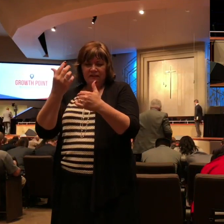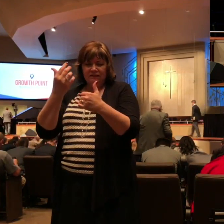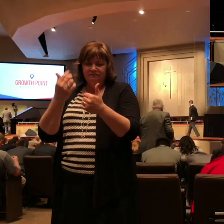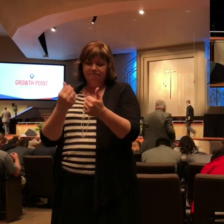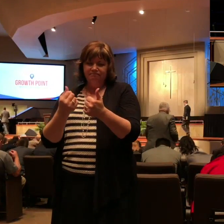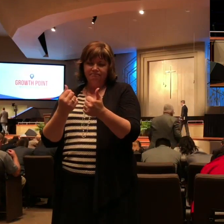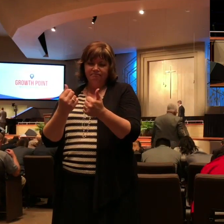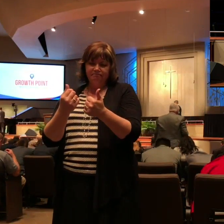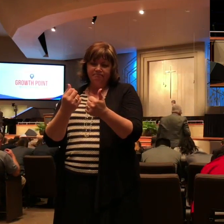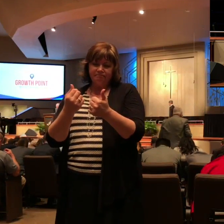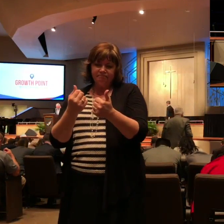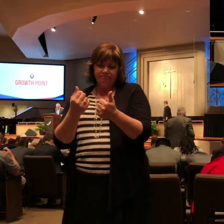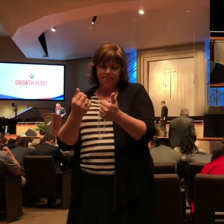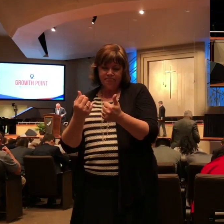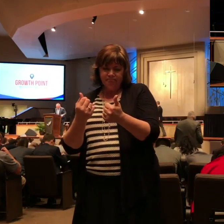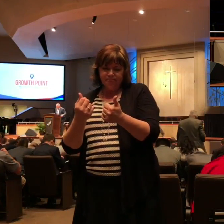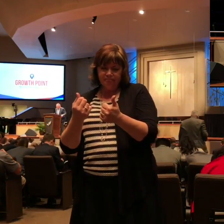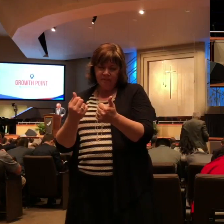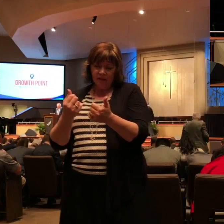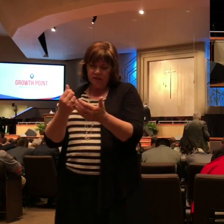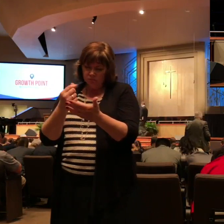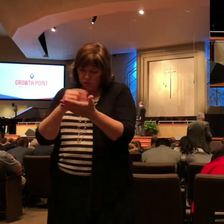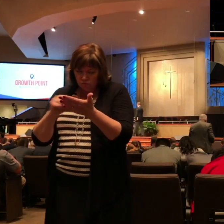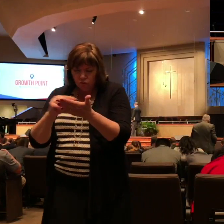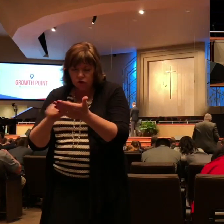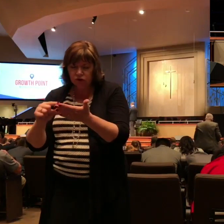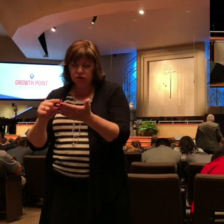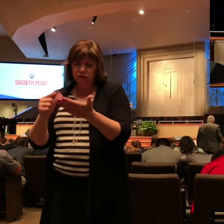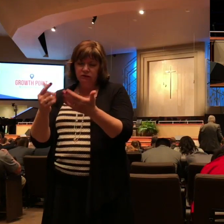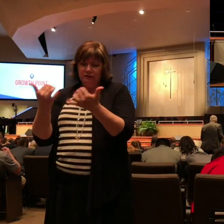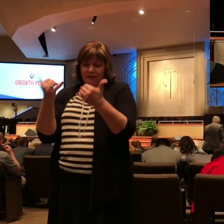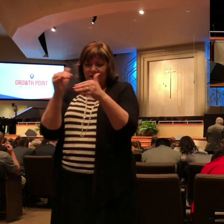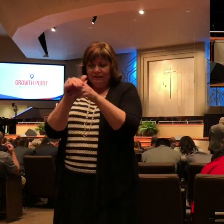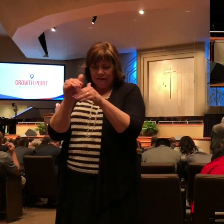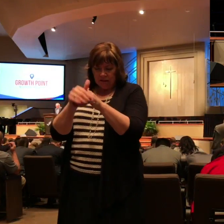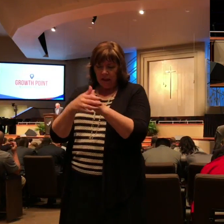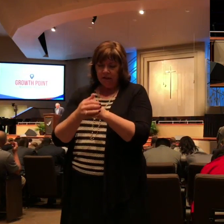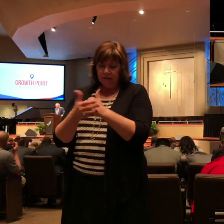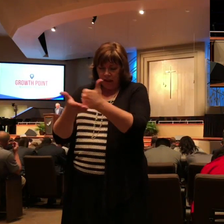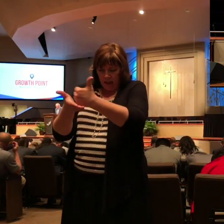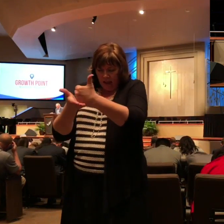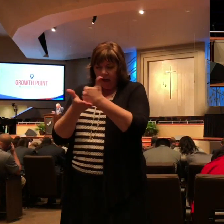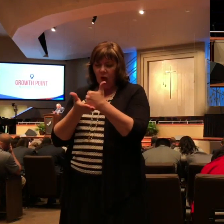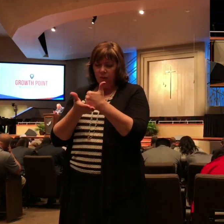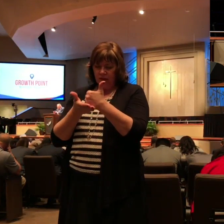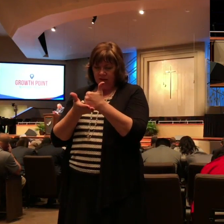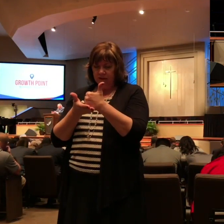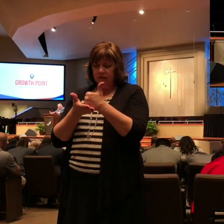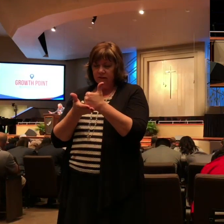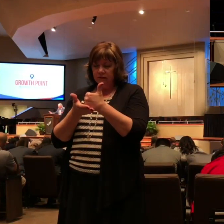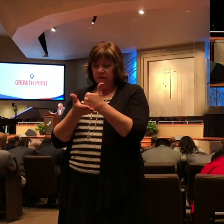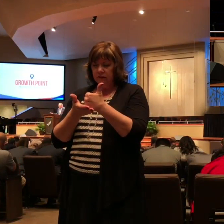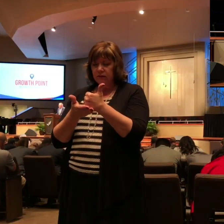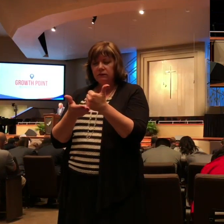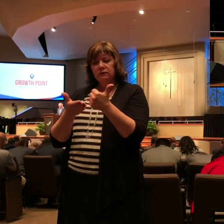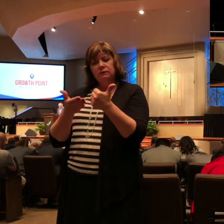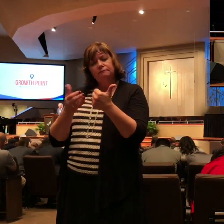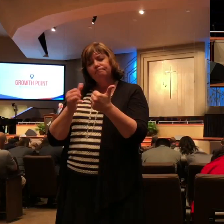look at the clarity of Paul would you help us in our own heart and life to stop looking at what's going on around